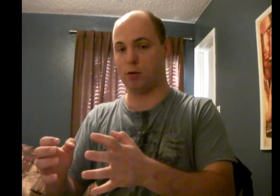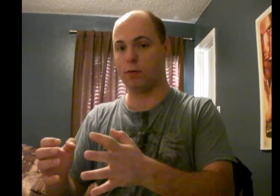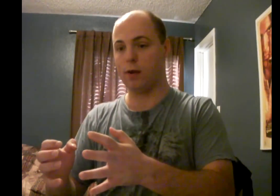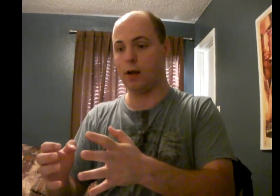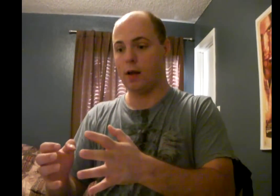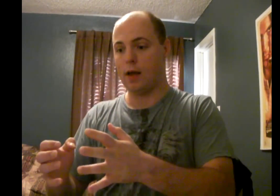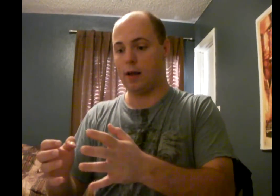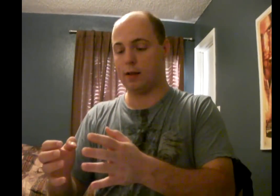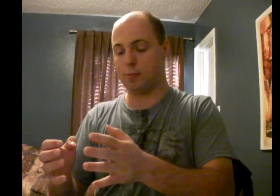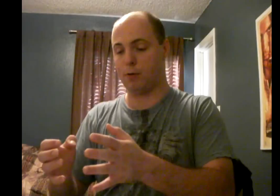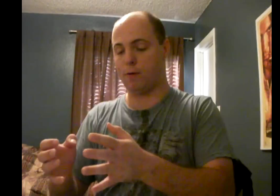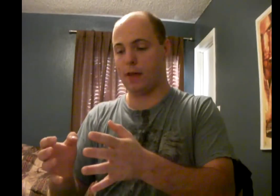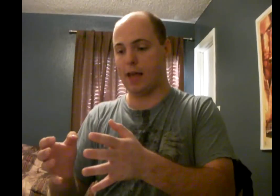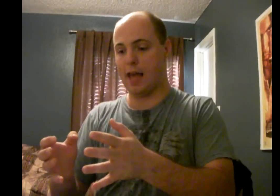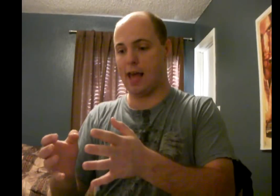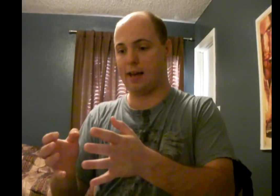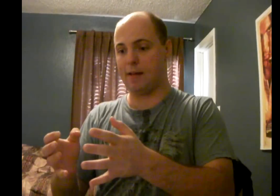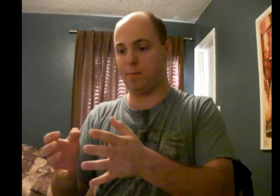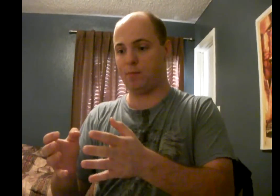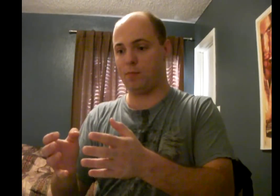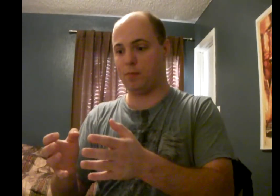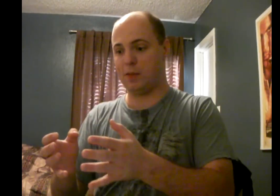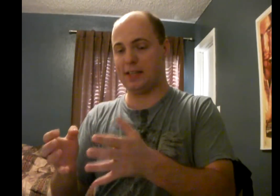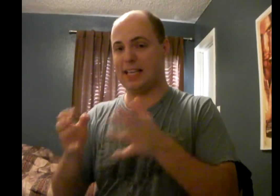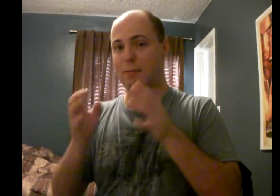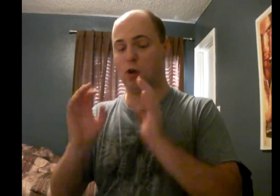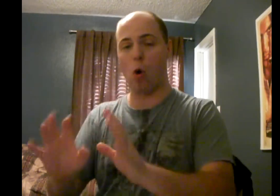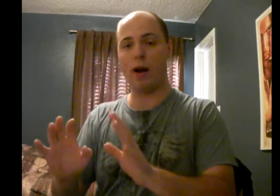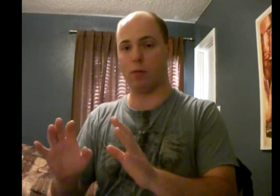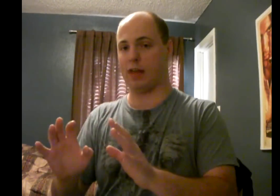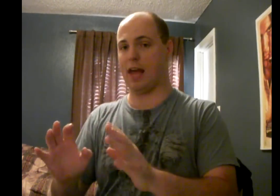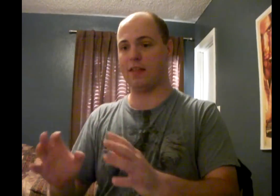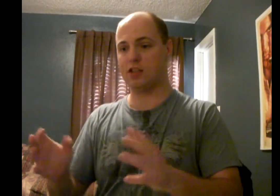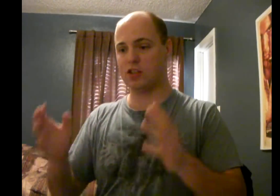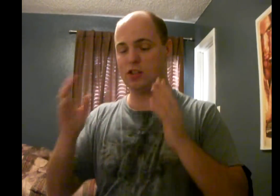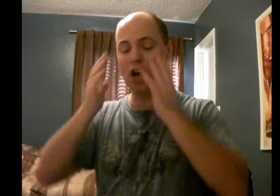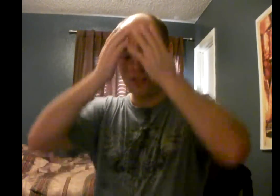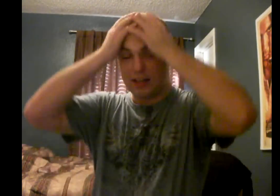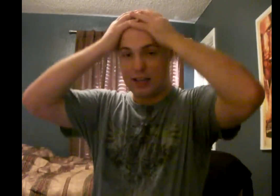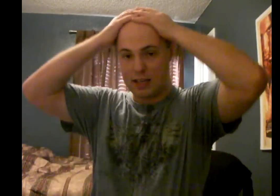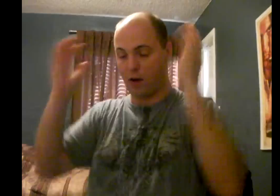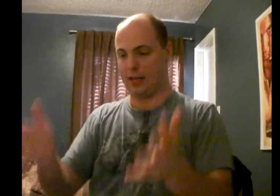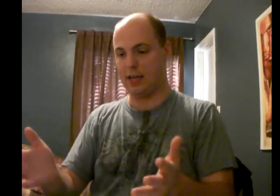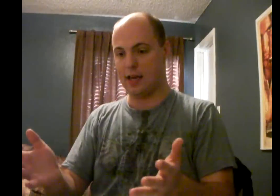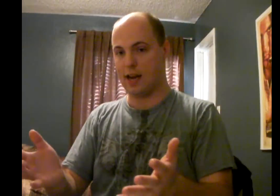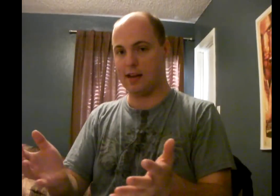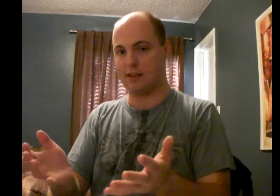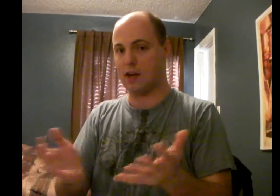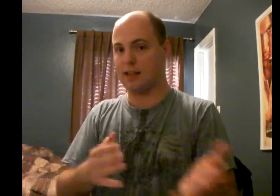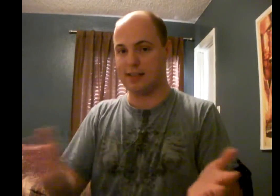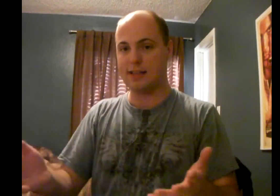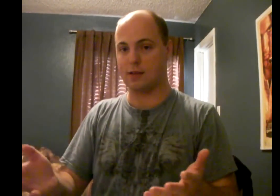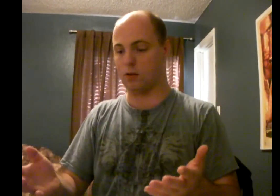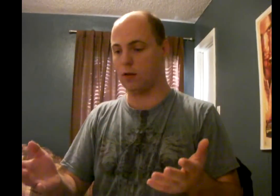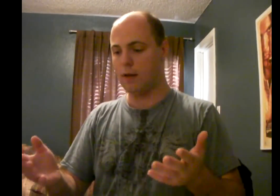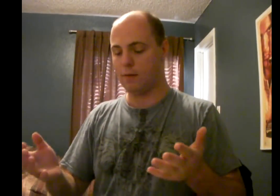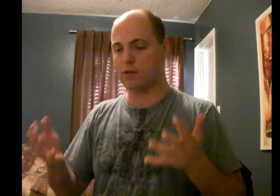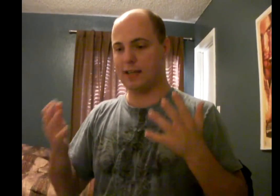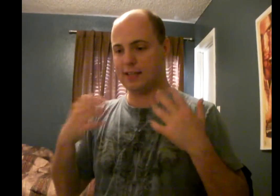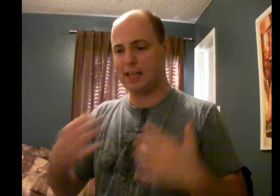spoofed. And they just keep going with that. And it's just nothing funny. And it's nonsensical. There's, like,